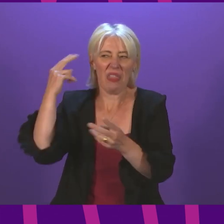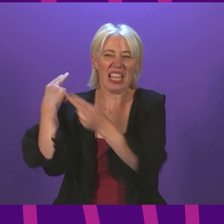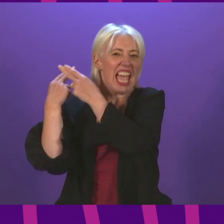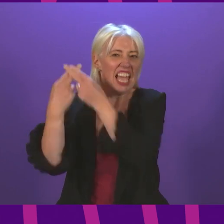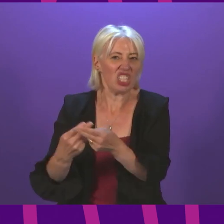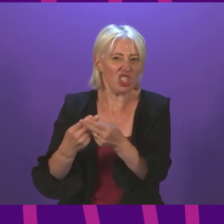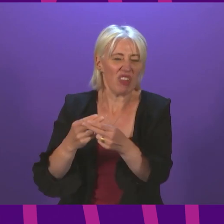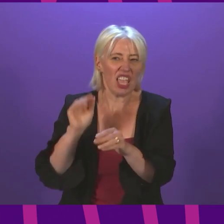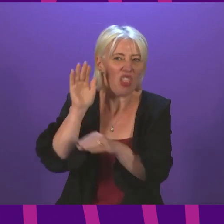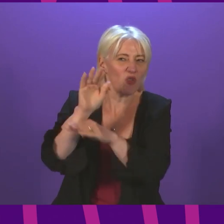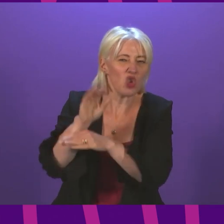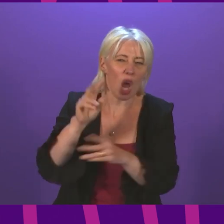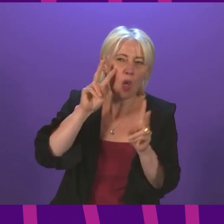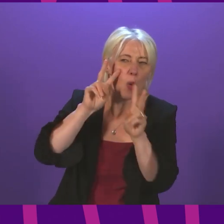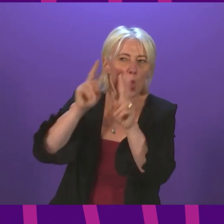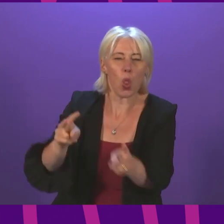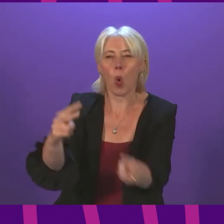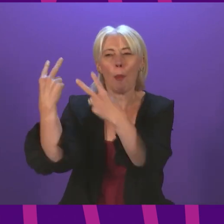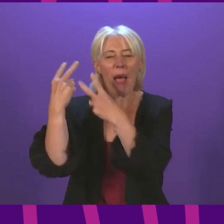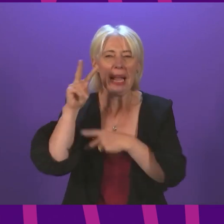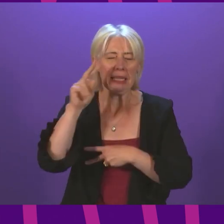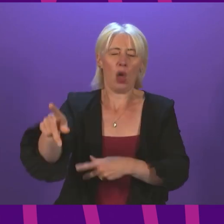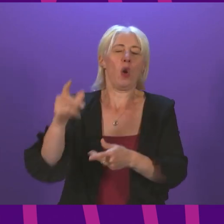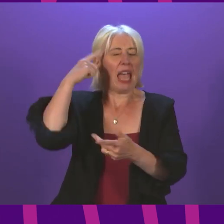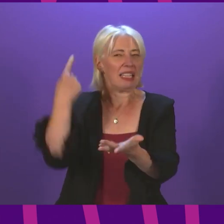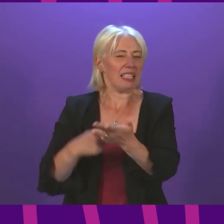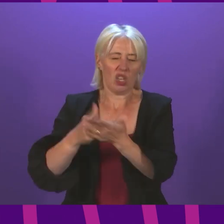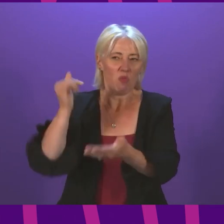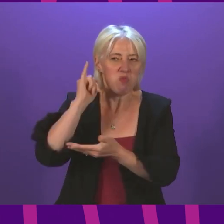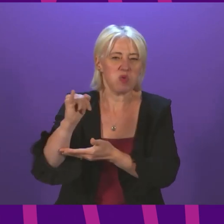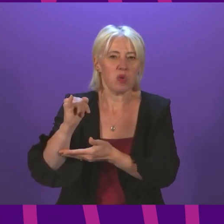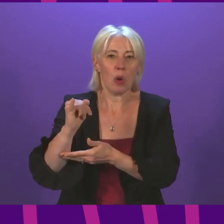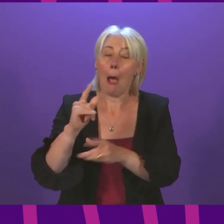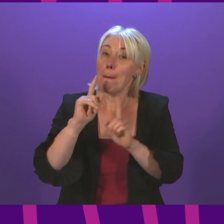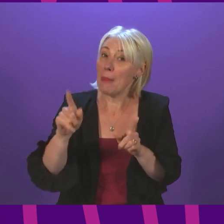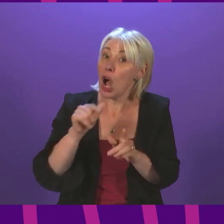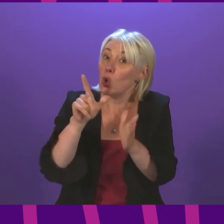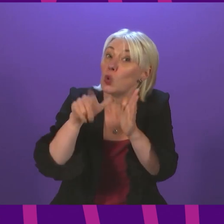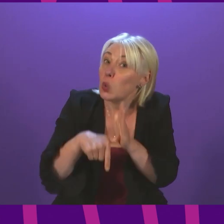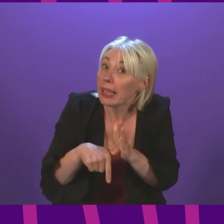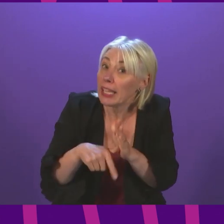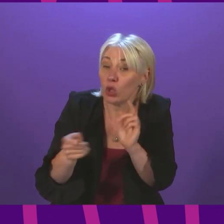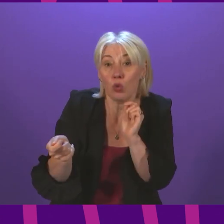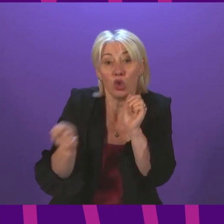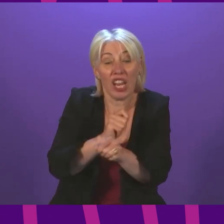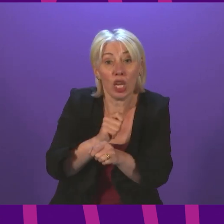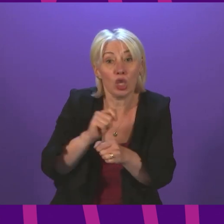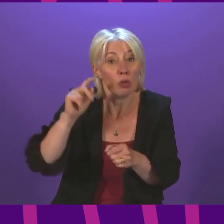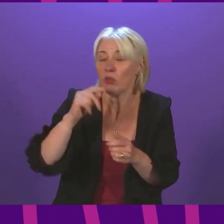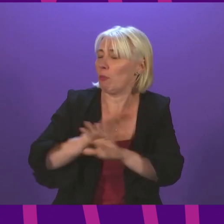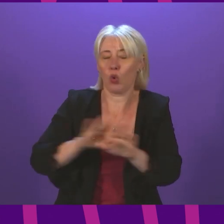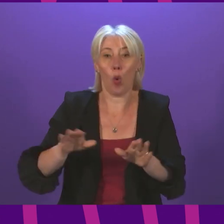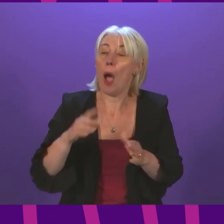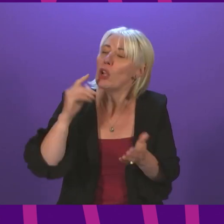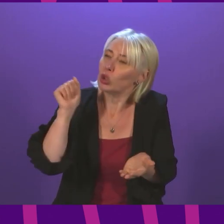decision as disgraceful. It is not too late, however, to put your name to the opposition of these plans and do the right thing.